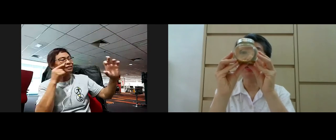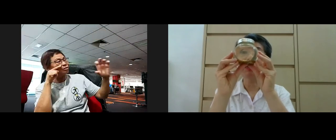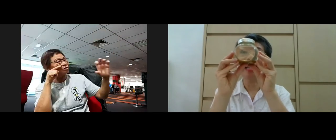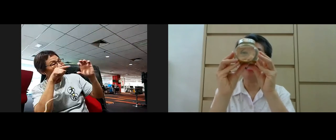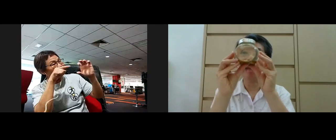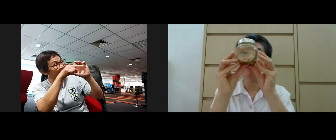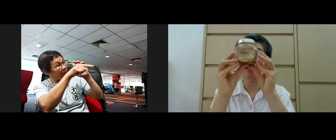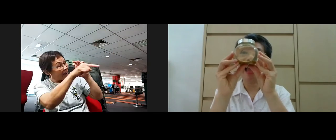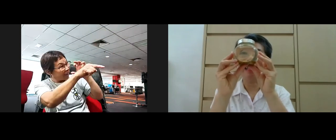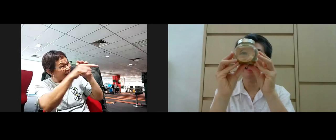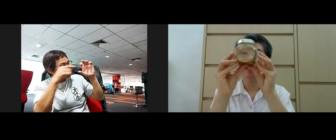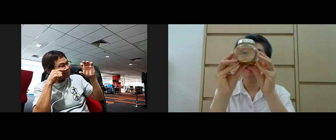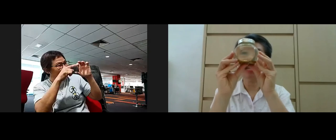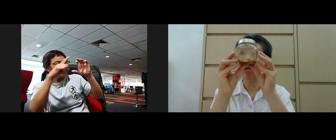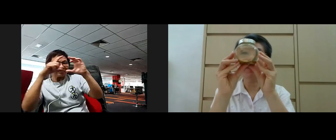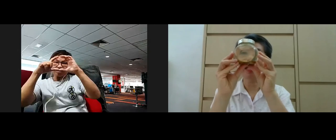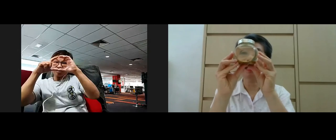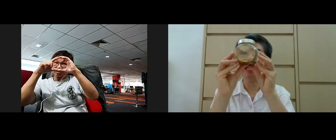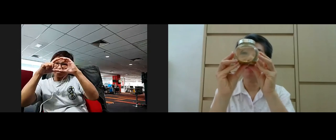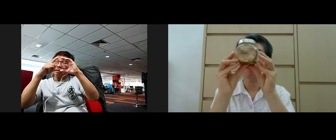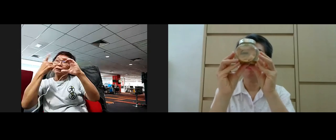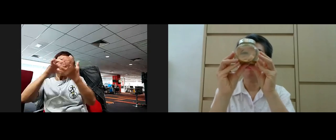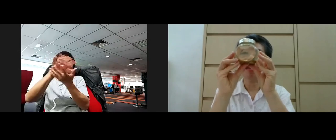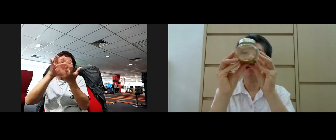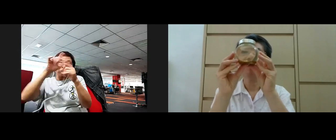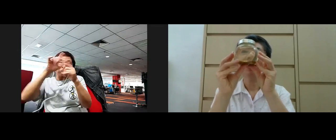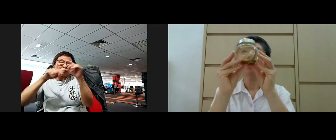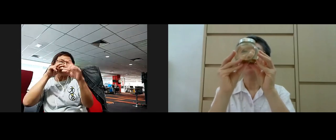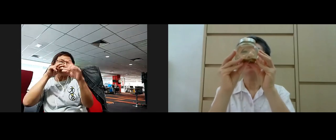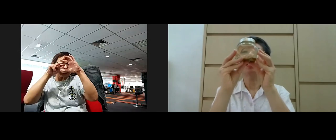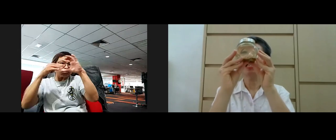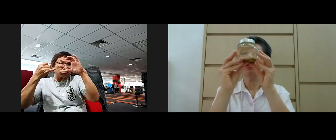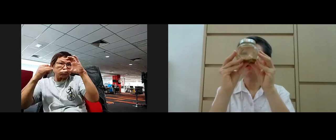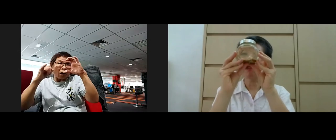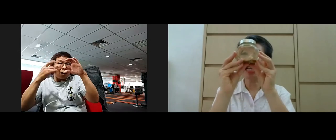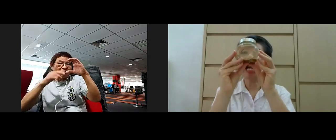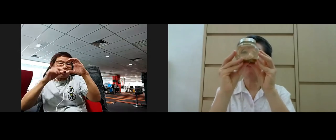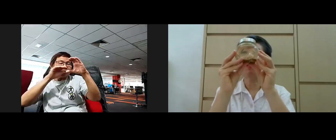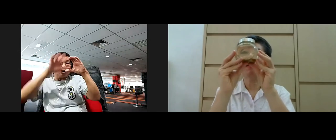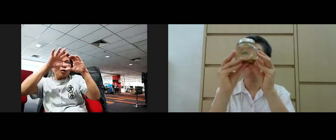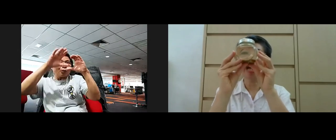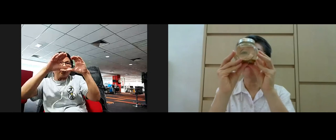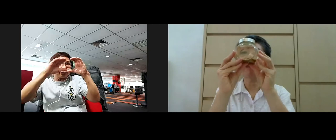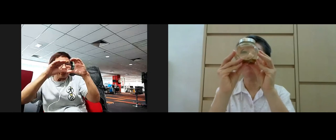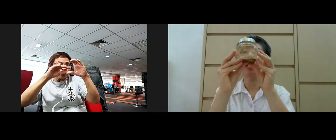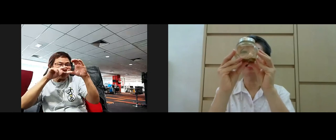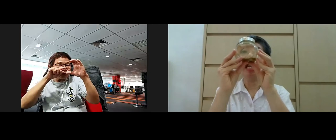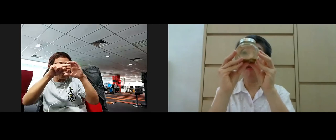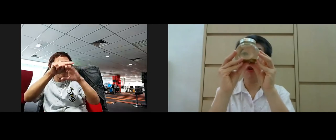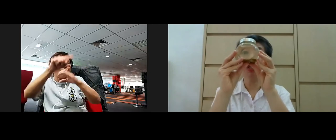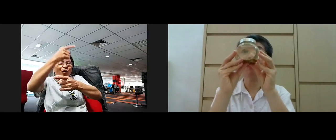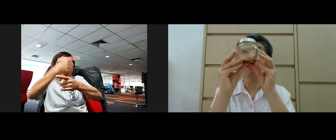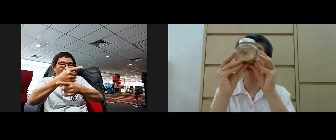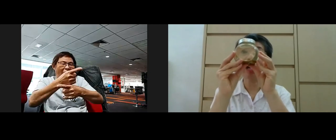bottle to look at the camera lens just now I couldn't see yeah so this right effort right mindfulness